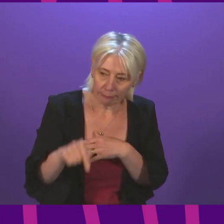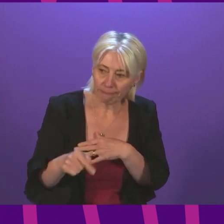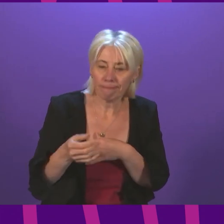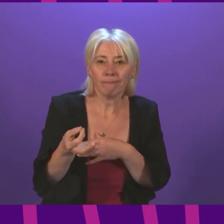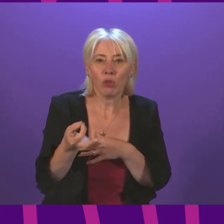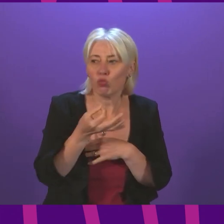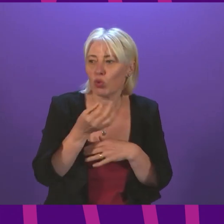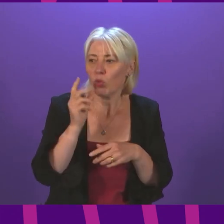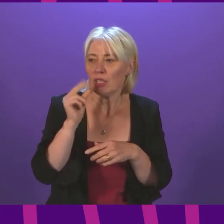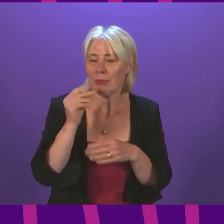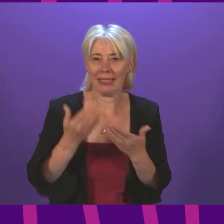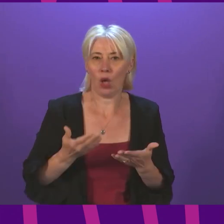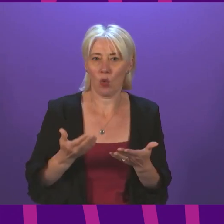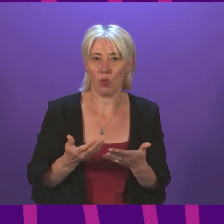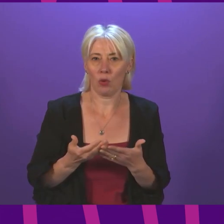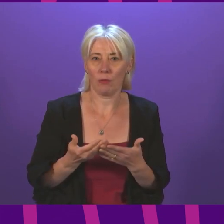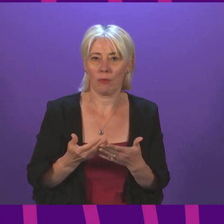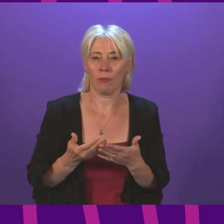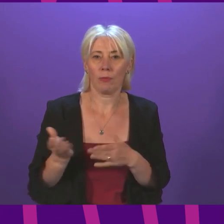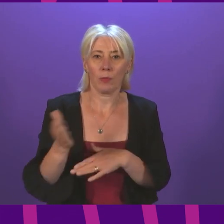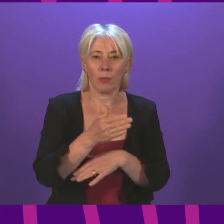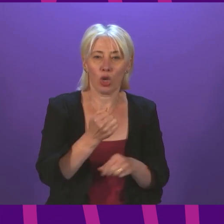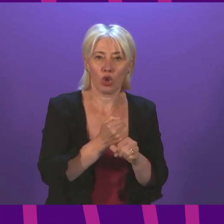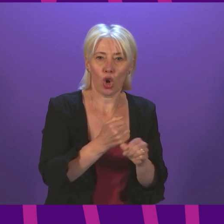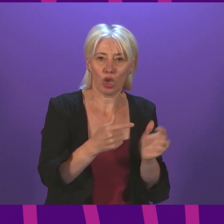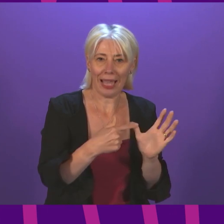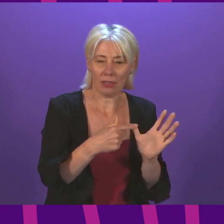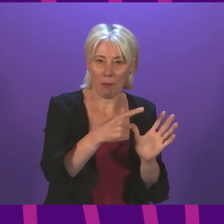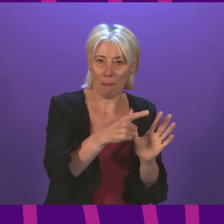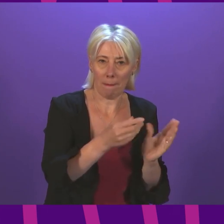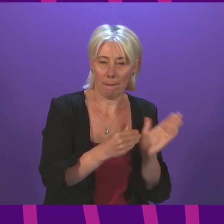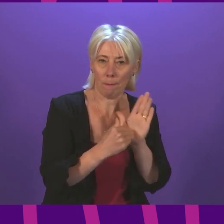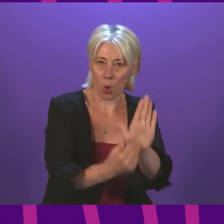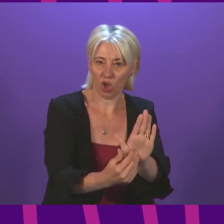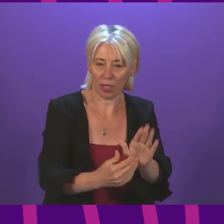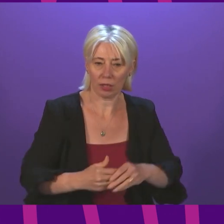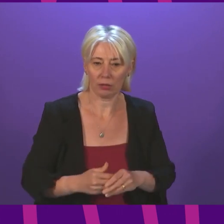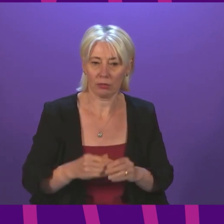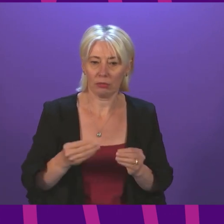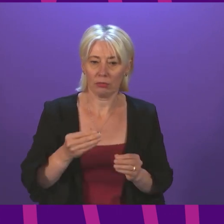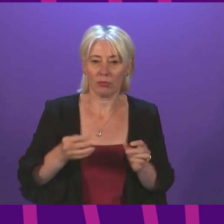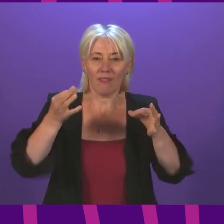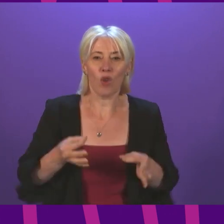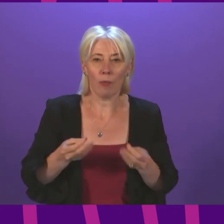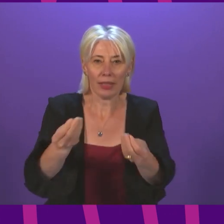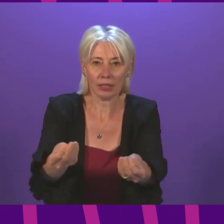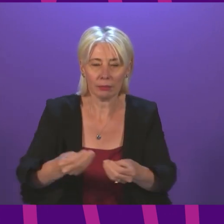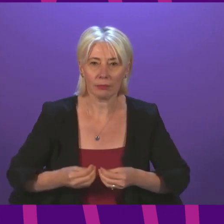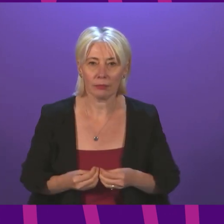to speak button now. I call on George Adam to move the motion. Formally moved, Presiding Officer.